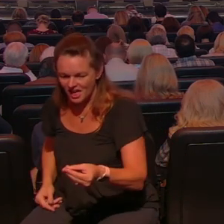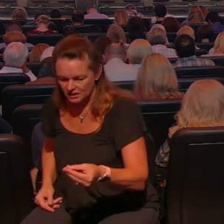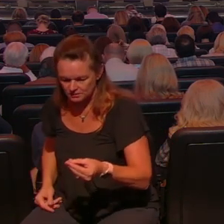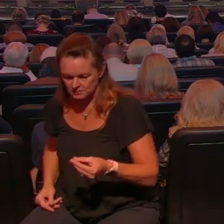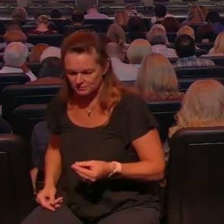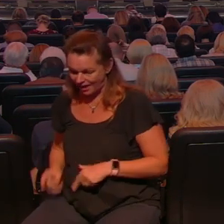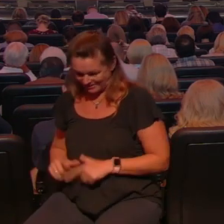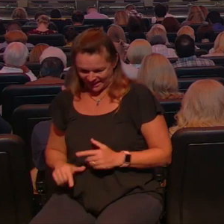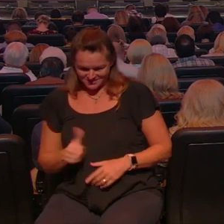to the local church